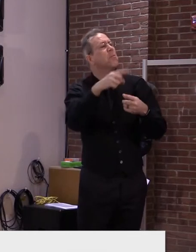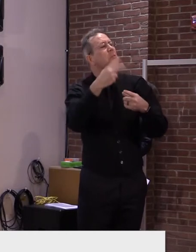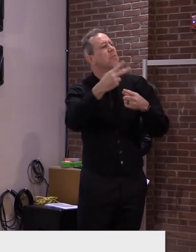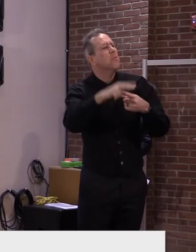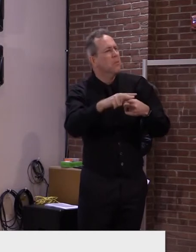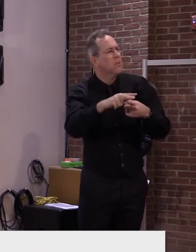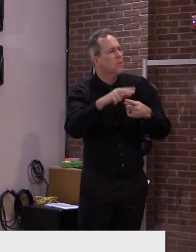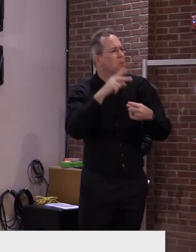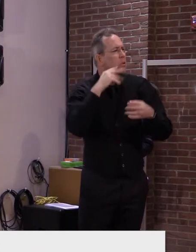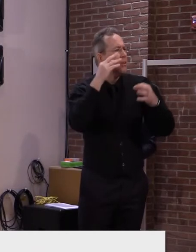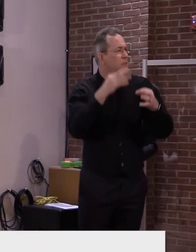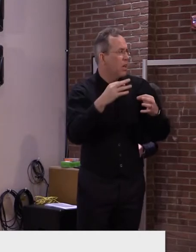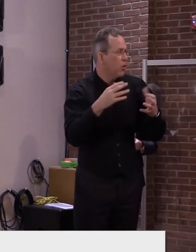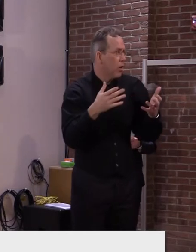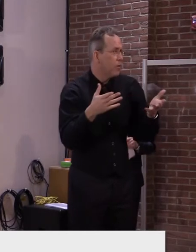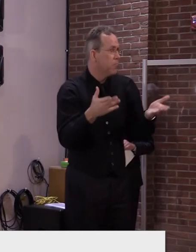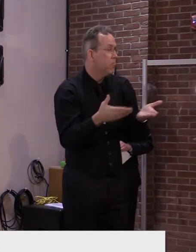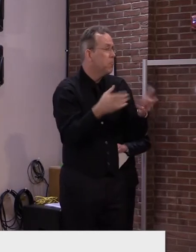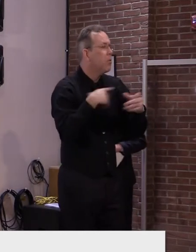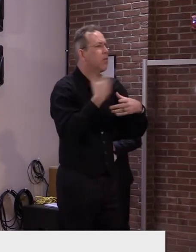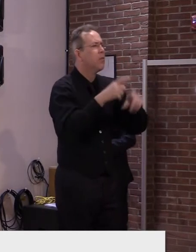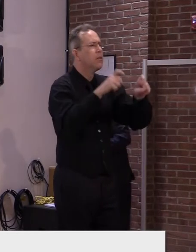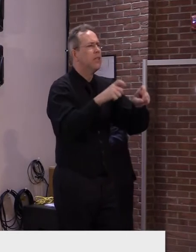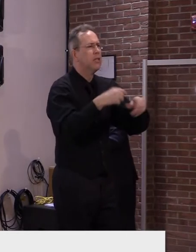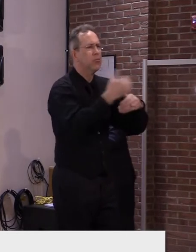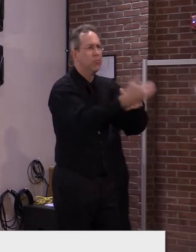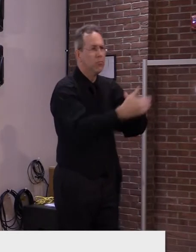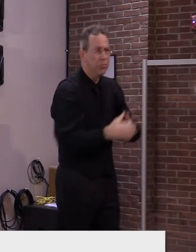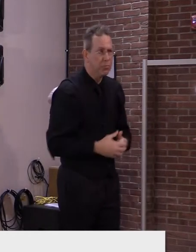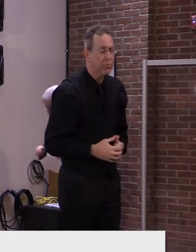concludes my update. I'll now turn it over to Secretary Smith.